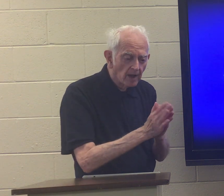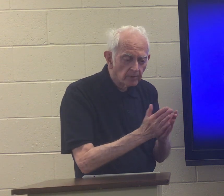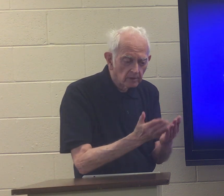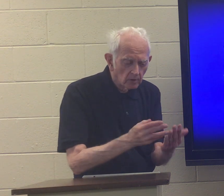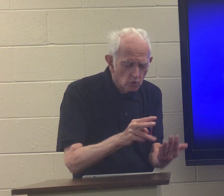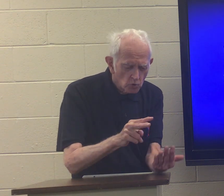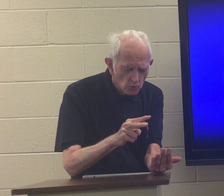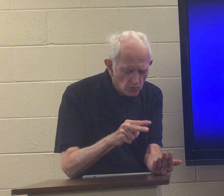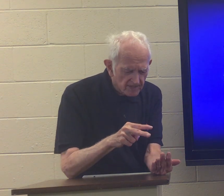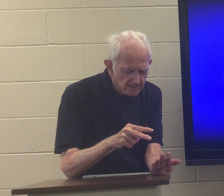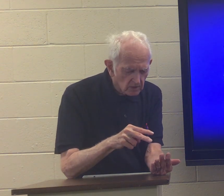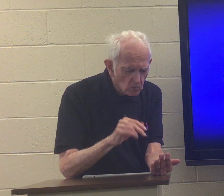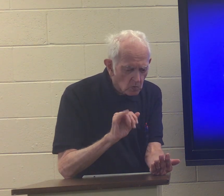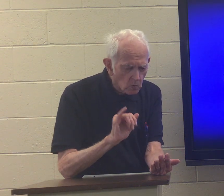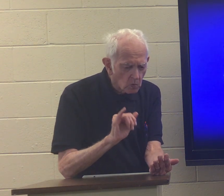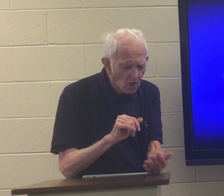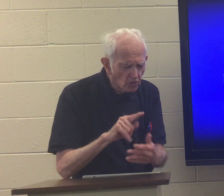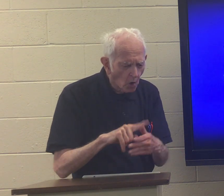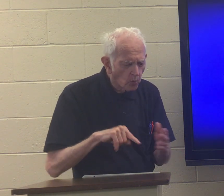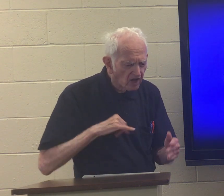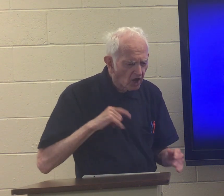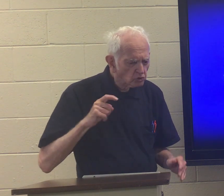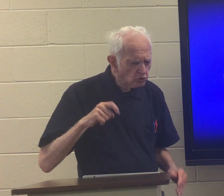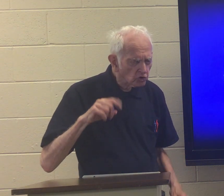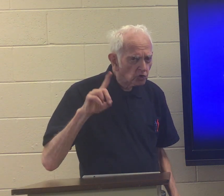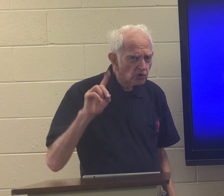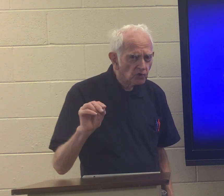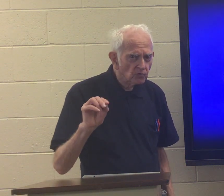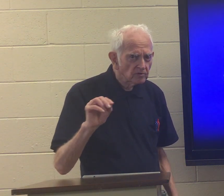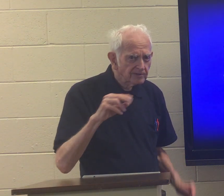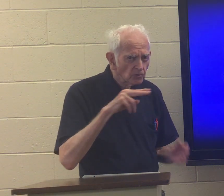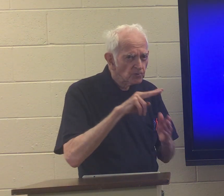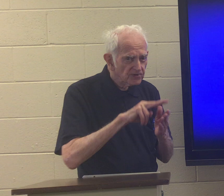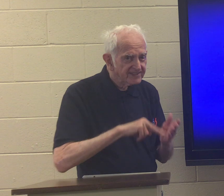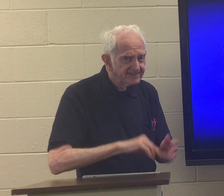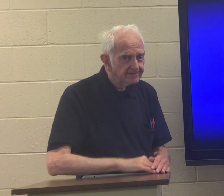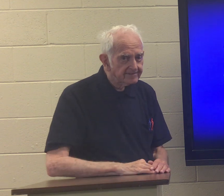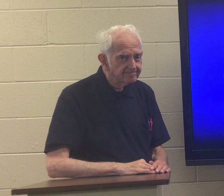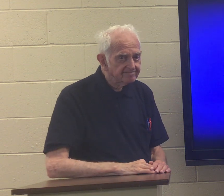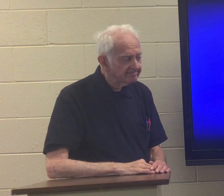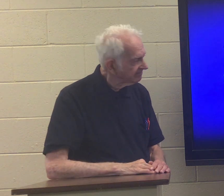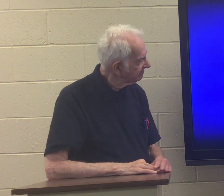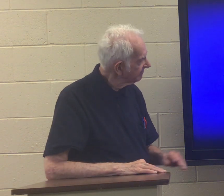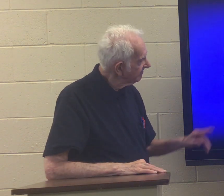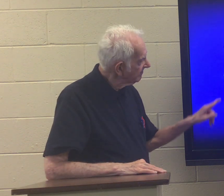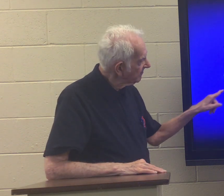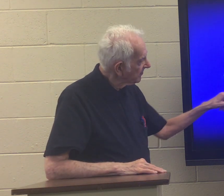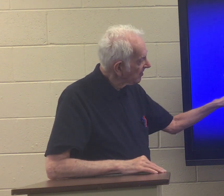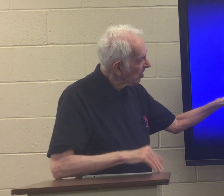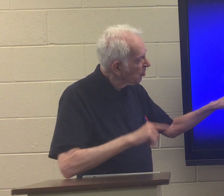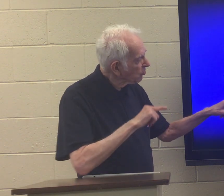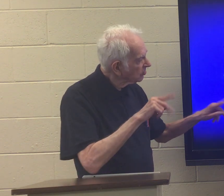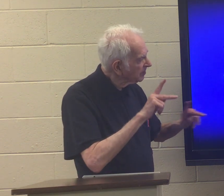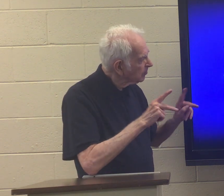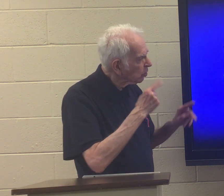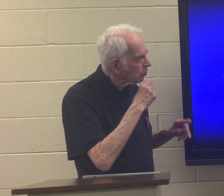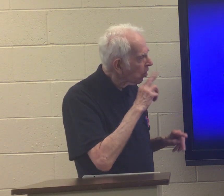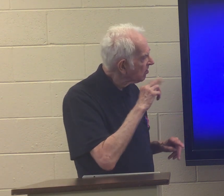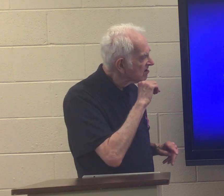through the Bible when they read and they see this is what I should do second those